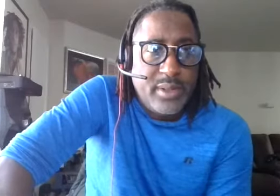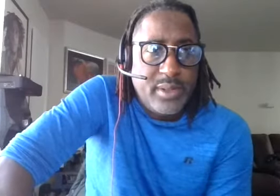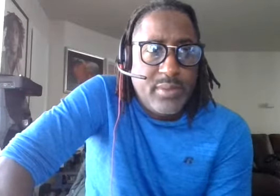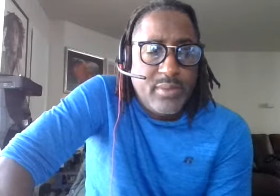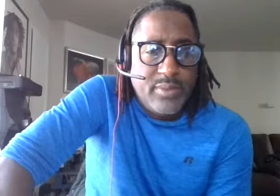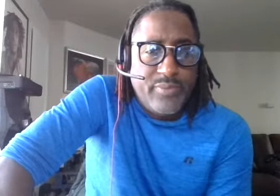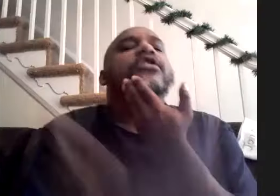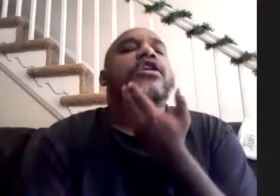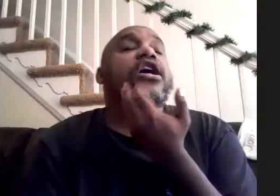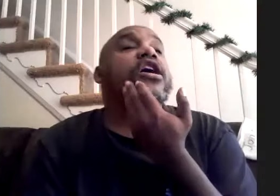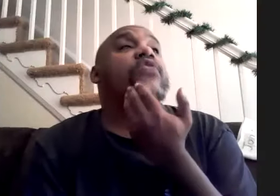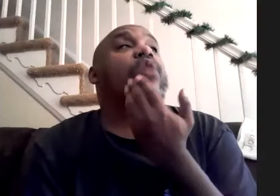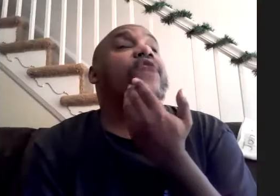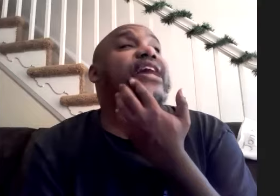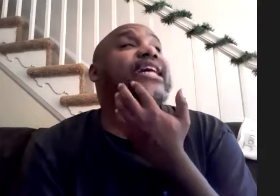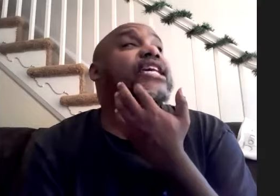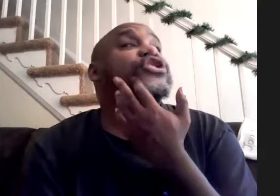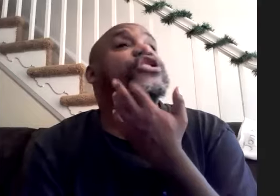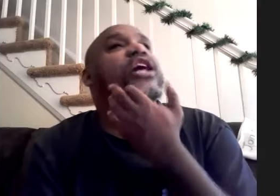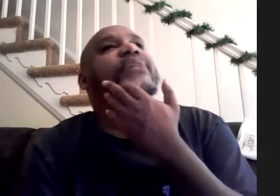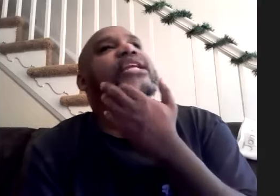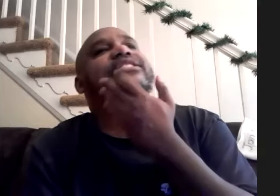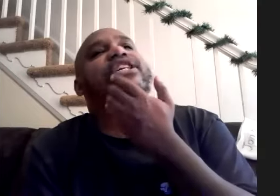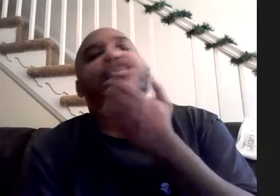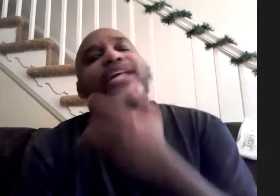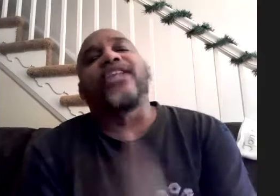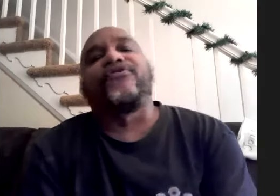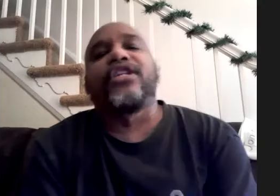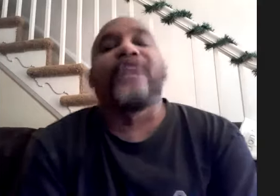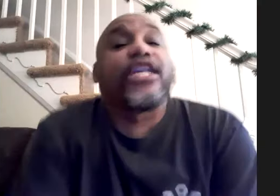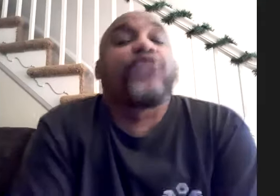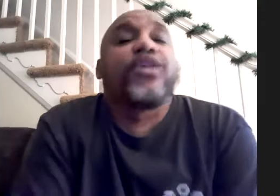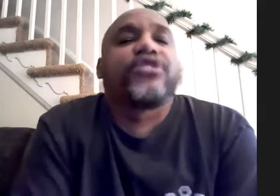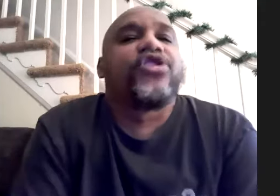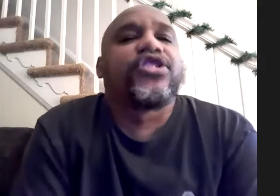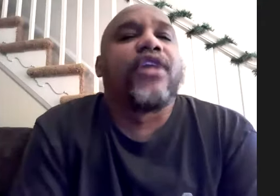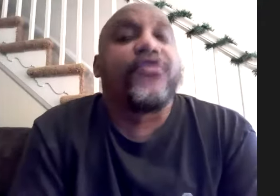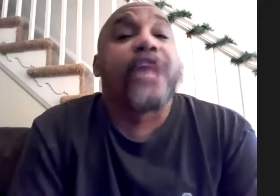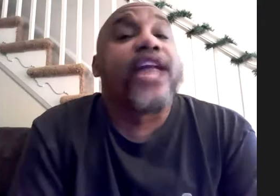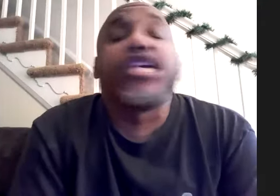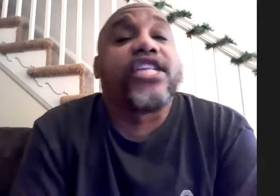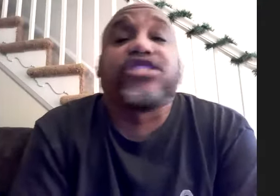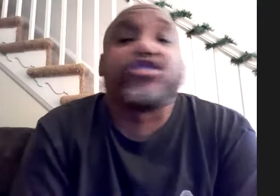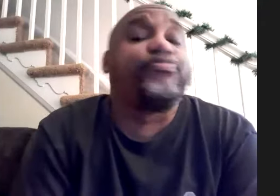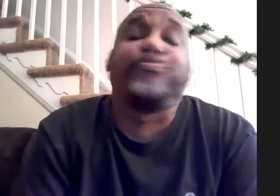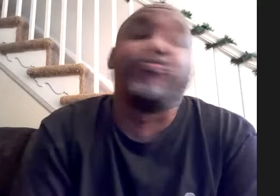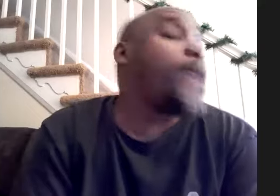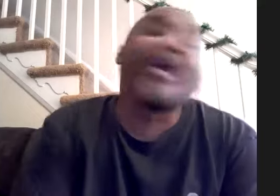know and well if i can get you know i mean that's the thing you got to definitely you got to experience for yourself you can't it's amazing